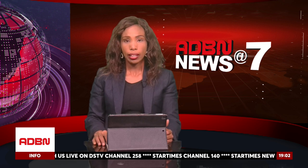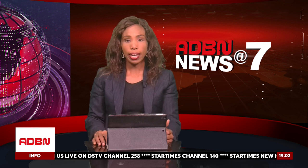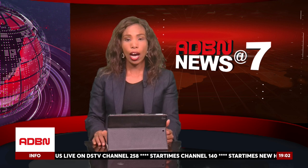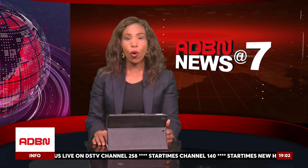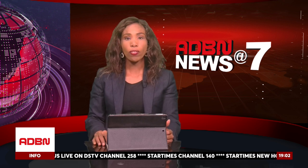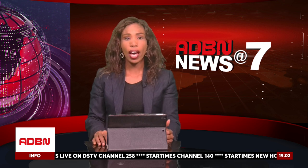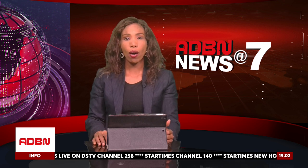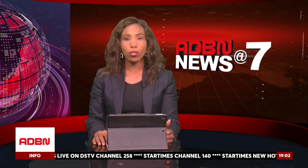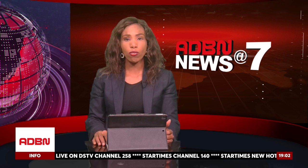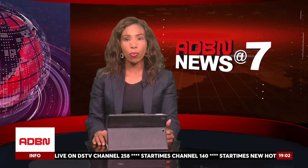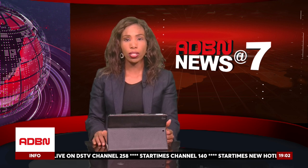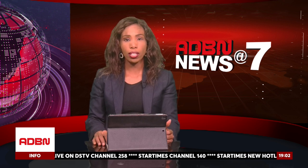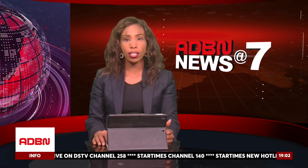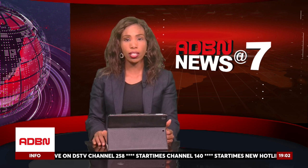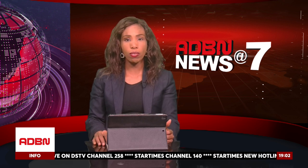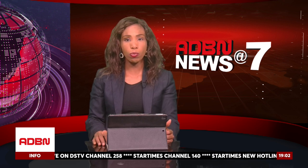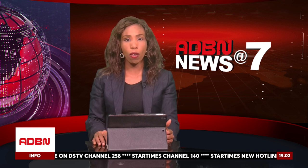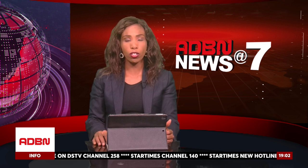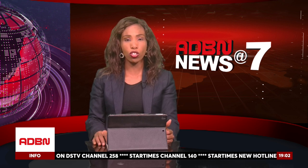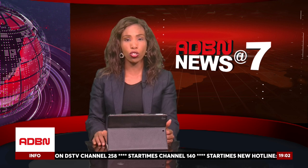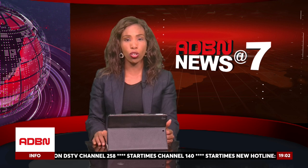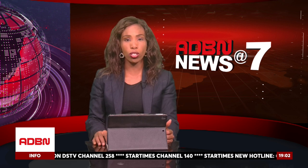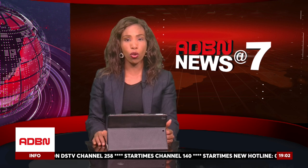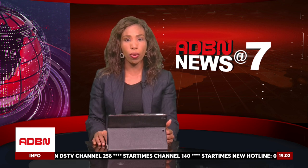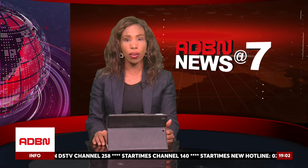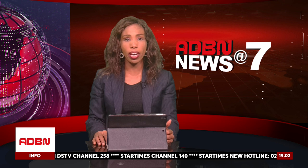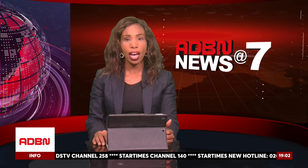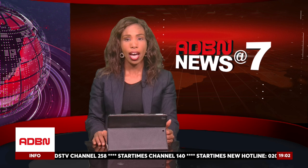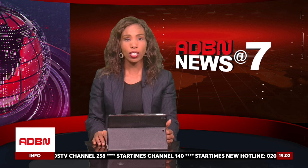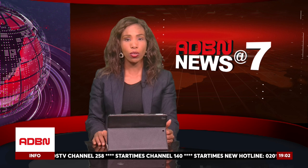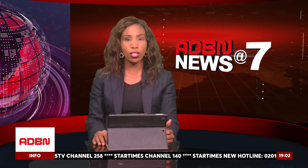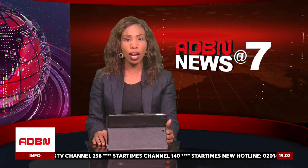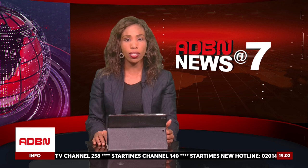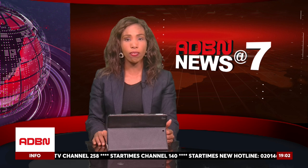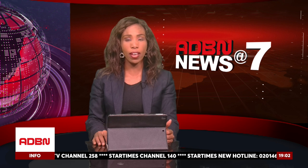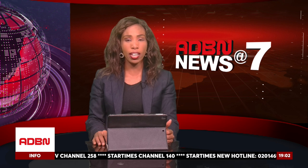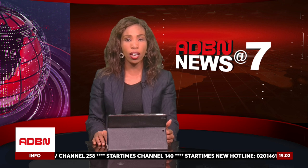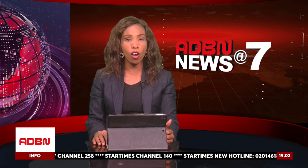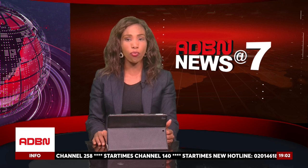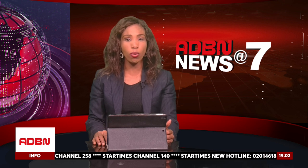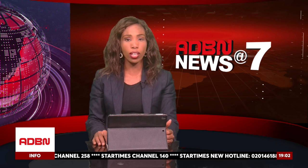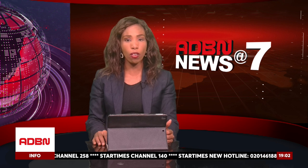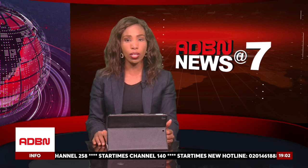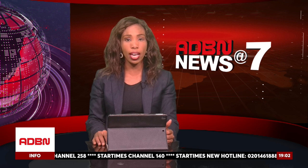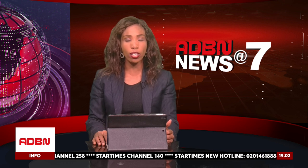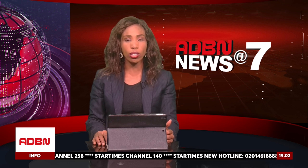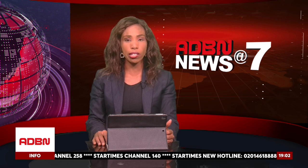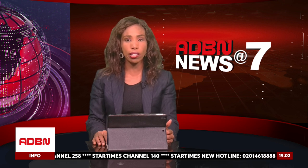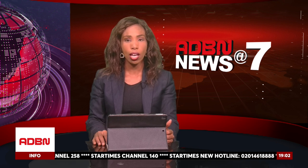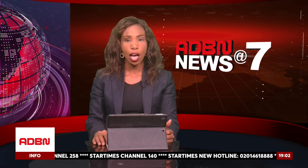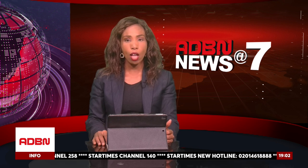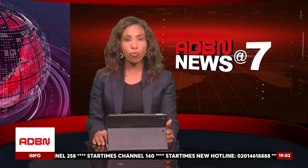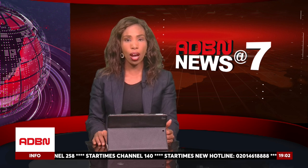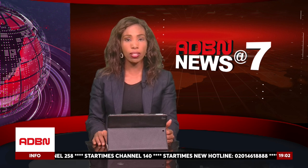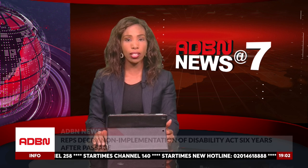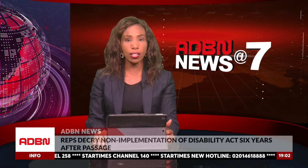Leader of the House of Representatives, Professor Julius Ingobere, has criticised the failure of both government agencies